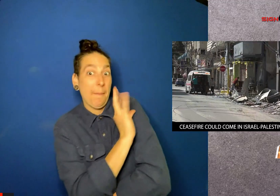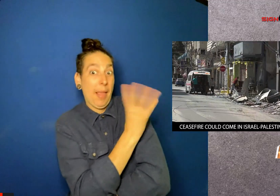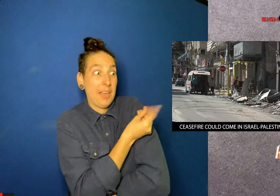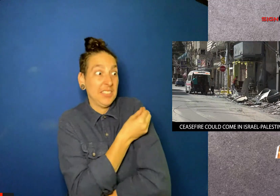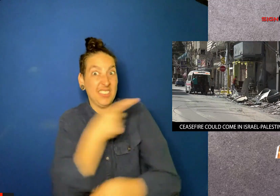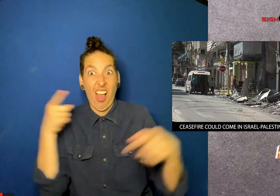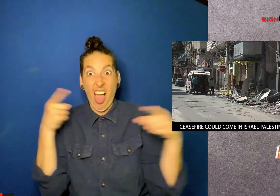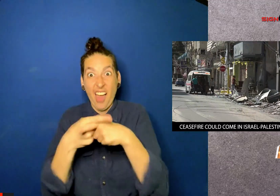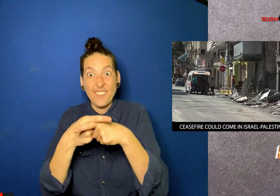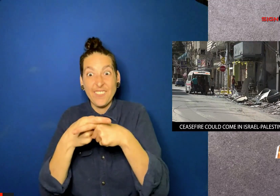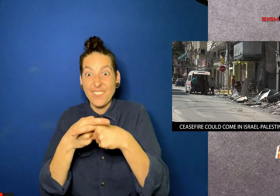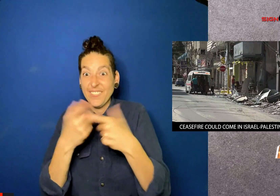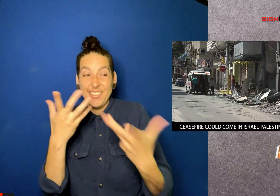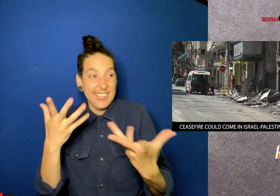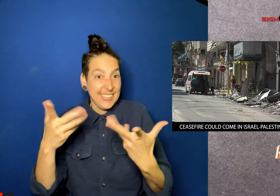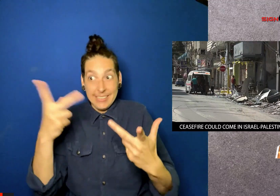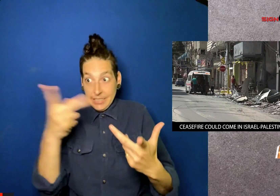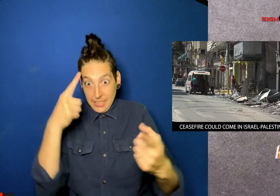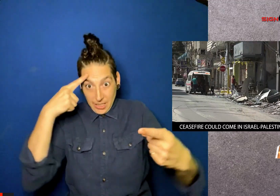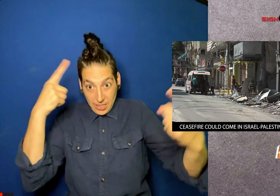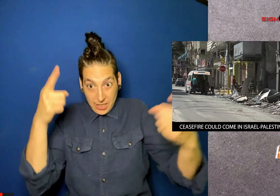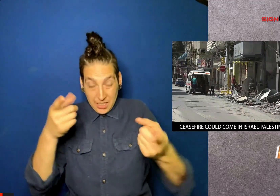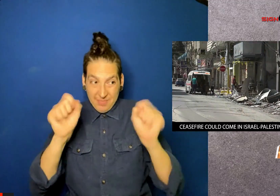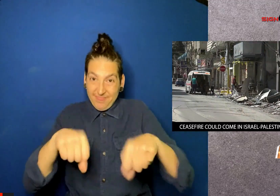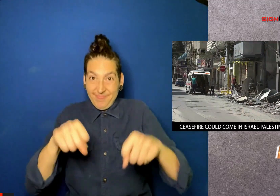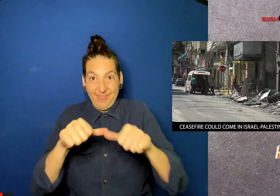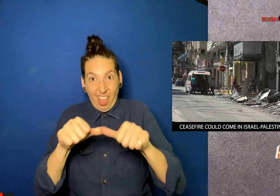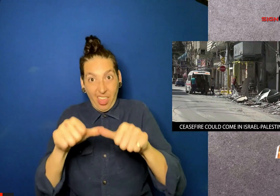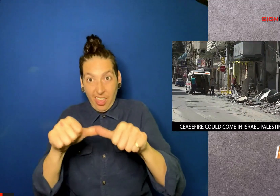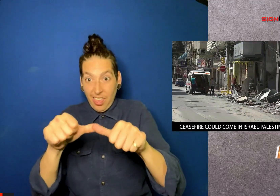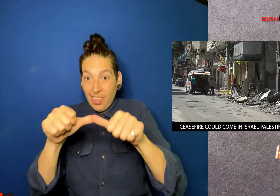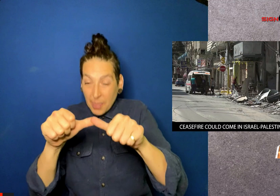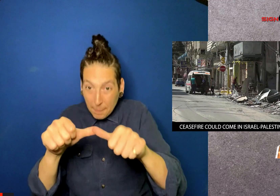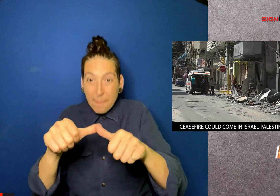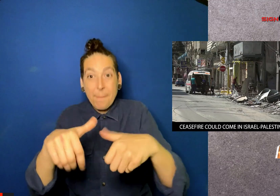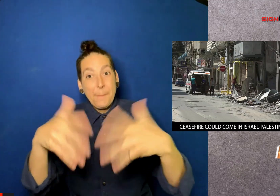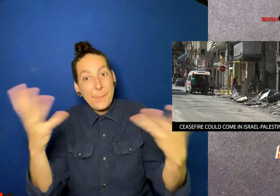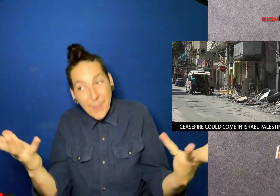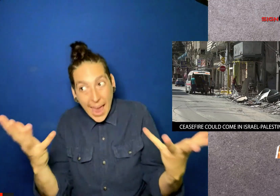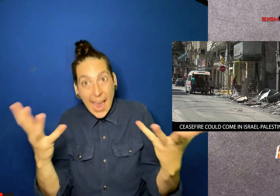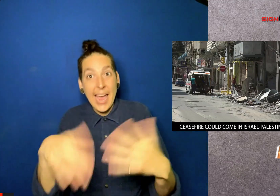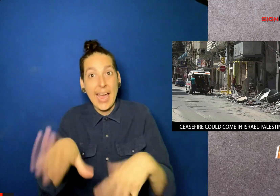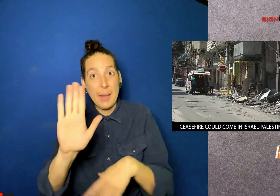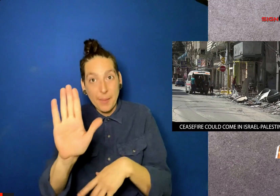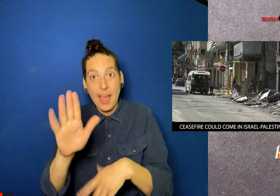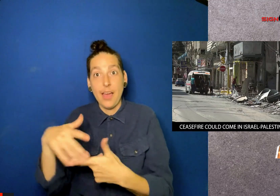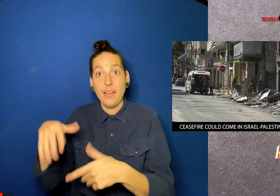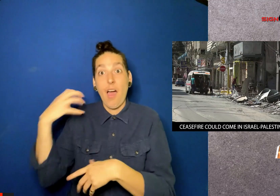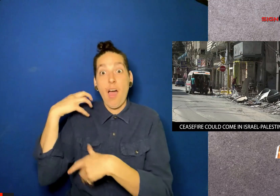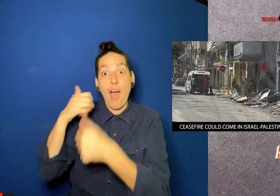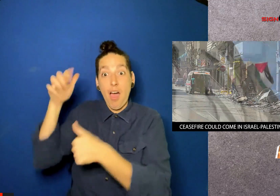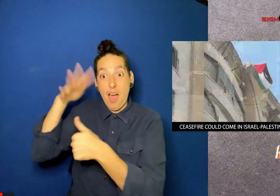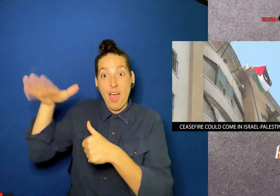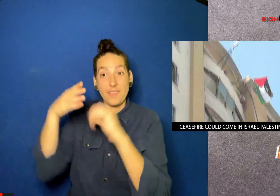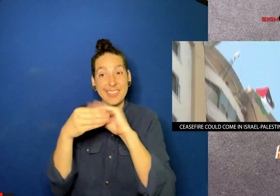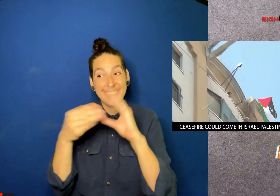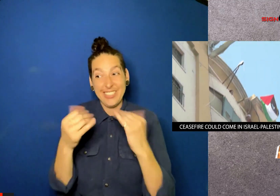is imminent as the Israel-Palestinian conflict continues. However,